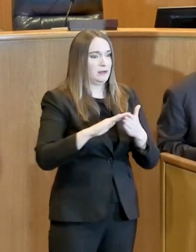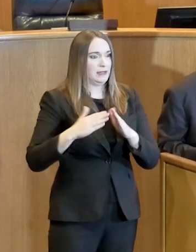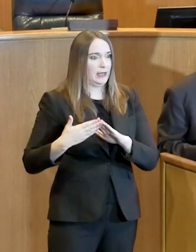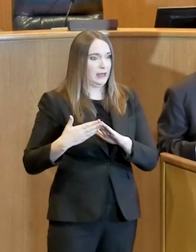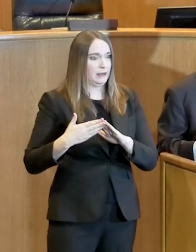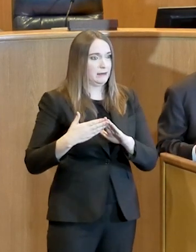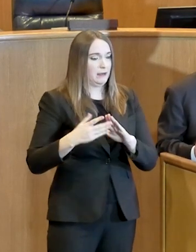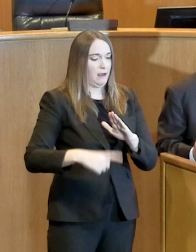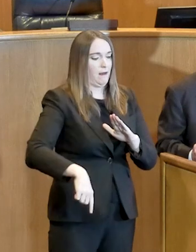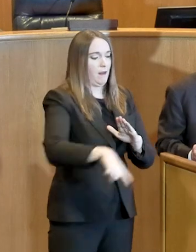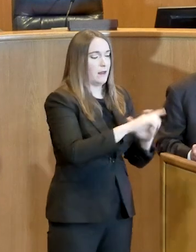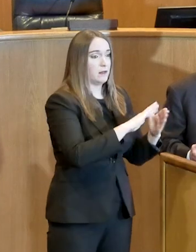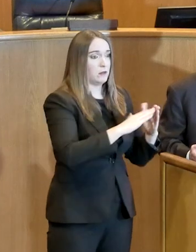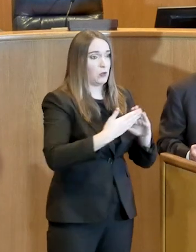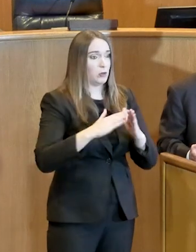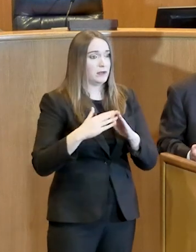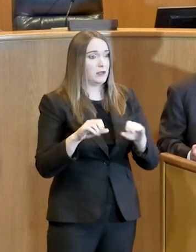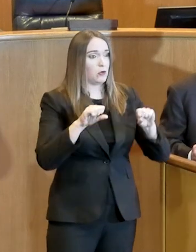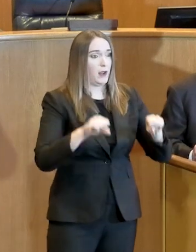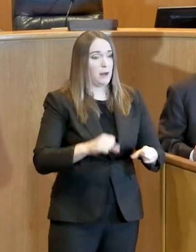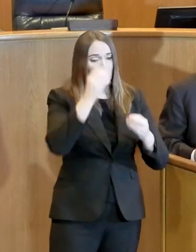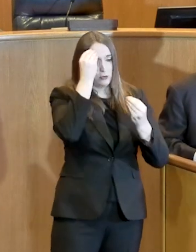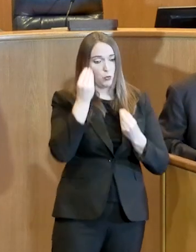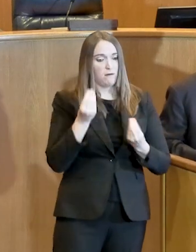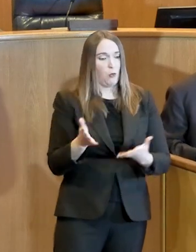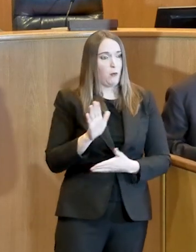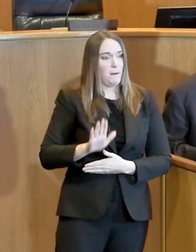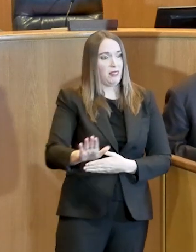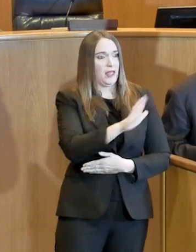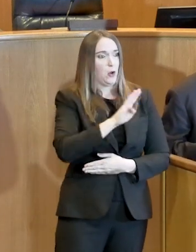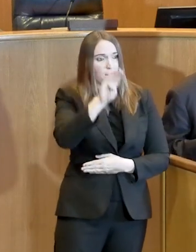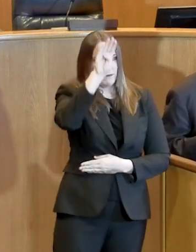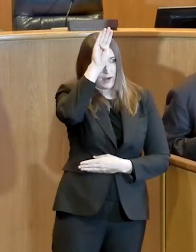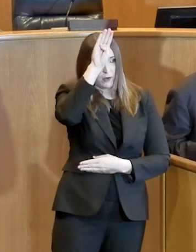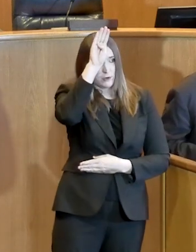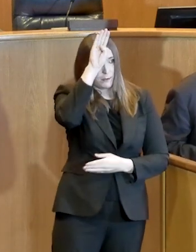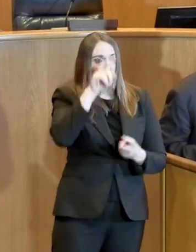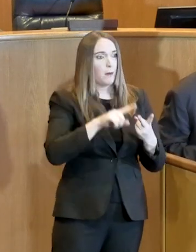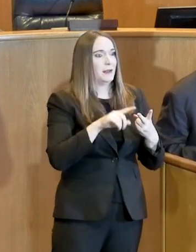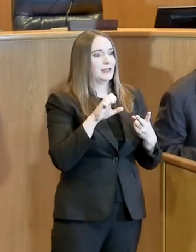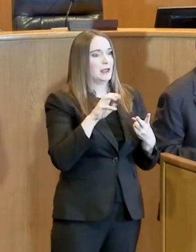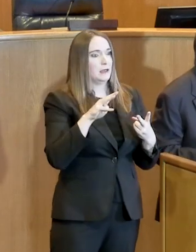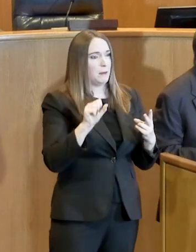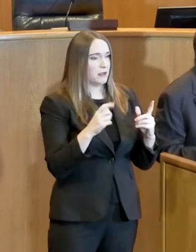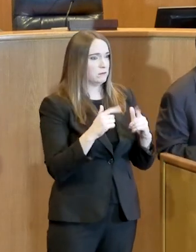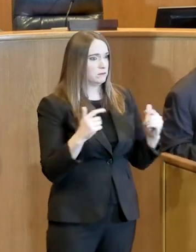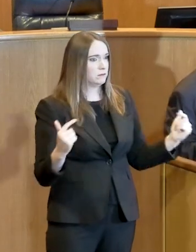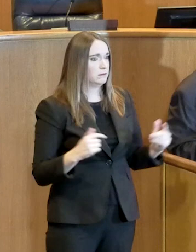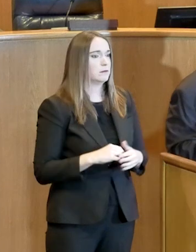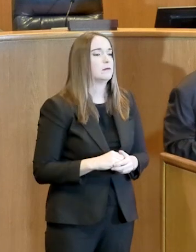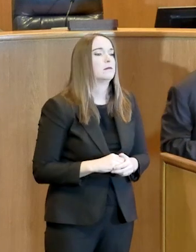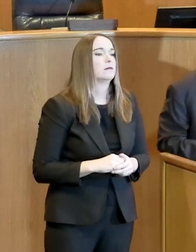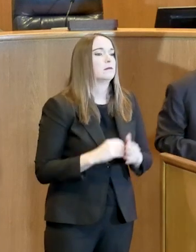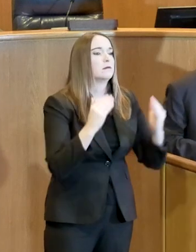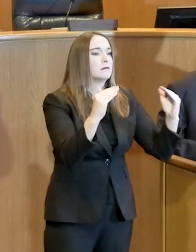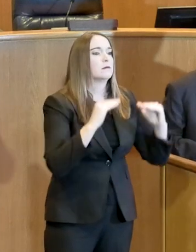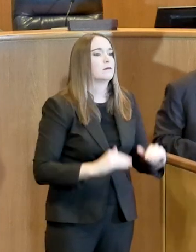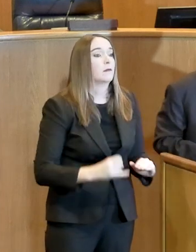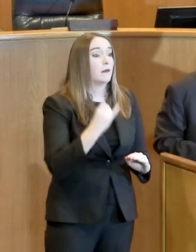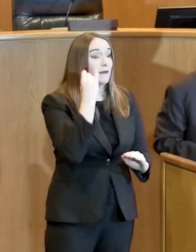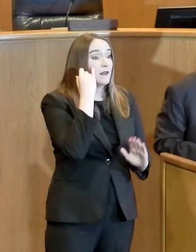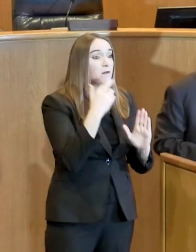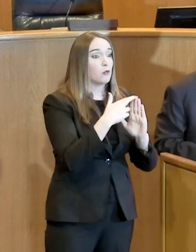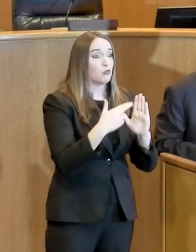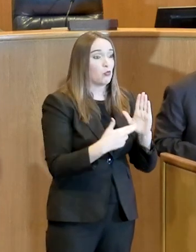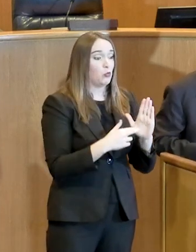to their first responders. Also if there are ordinances need to be made for enforcement of those